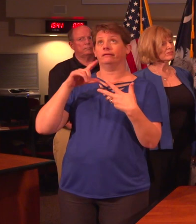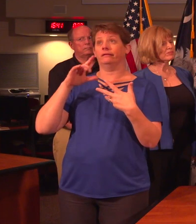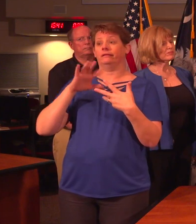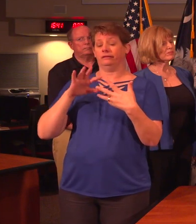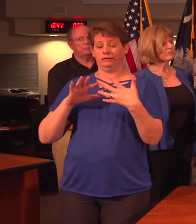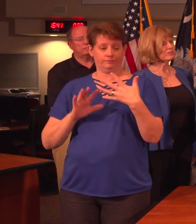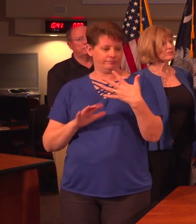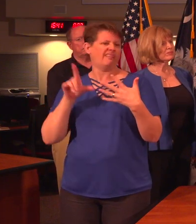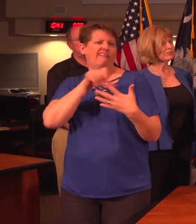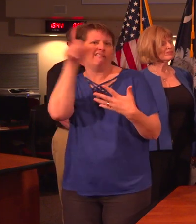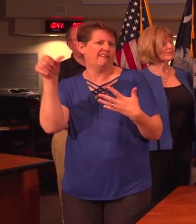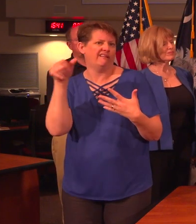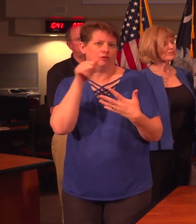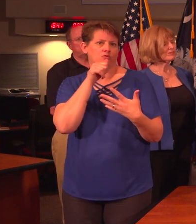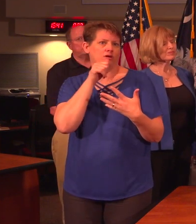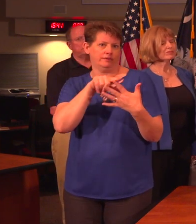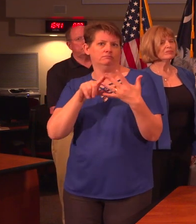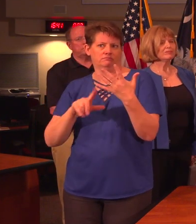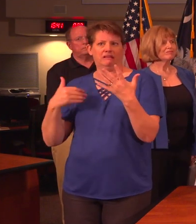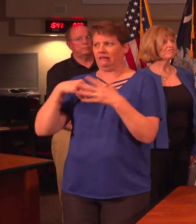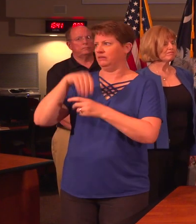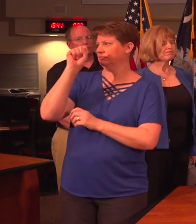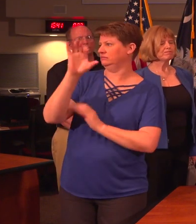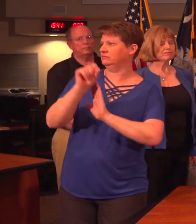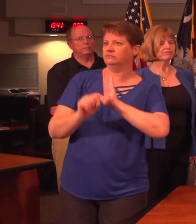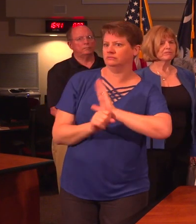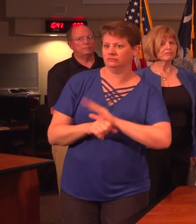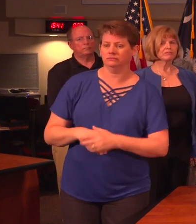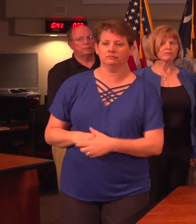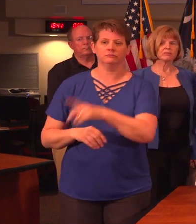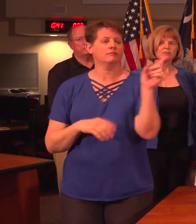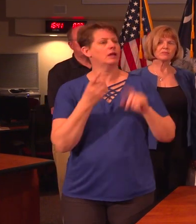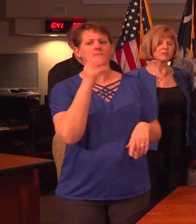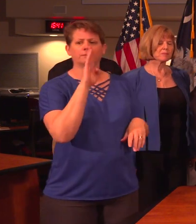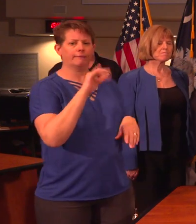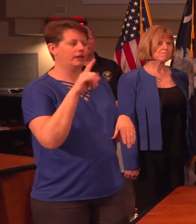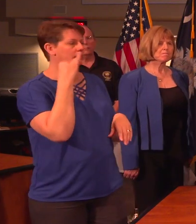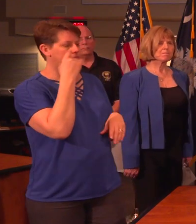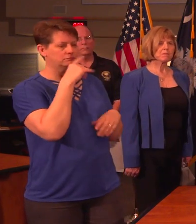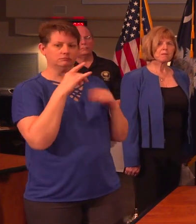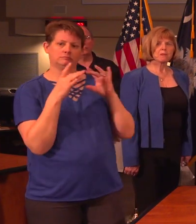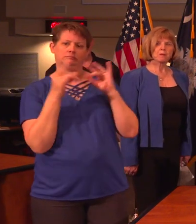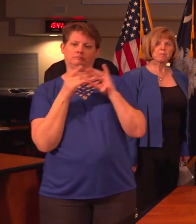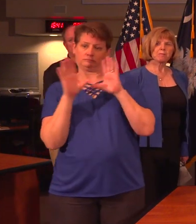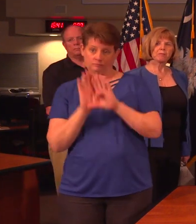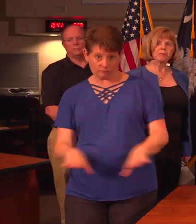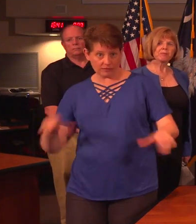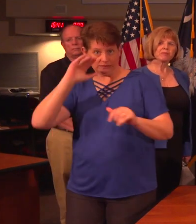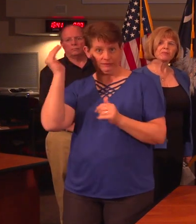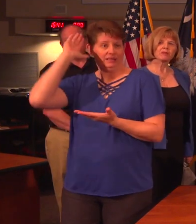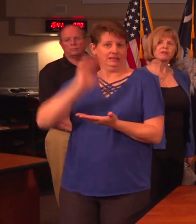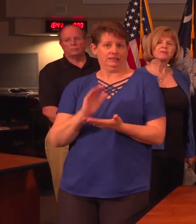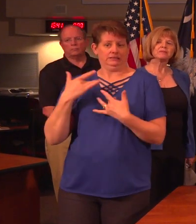other private ones in the state. Dr. Bell, if you could address children are seem to be the least